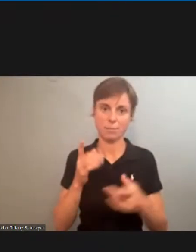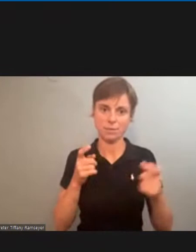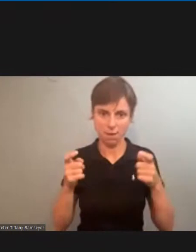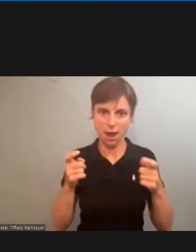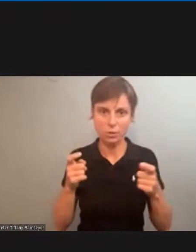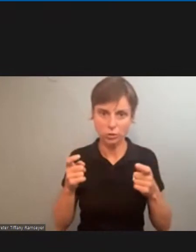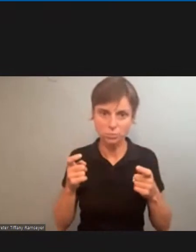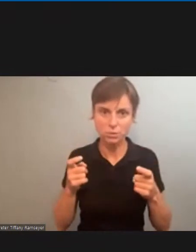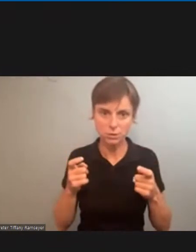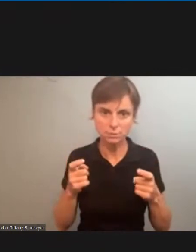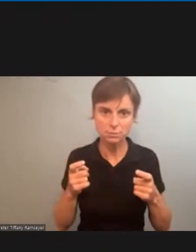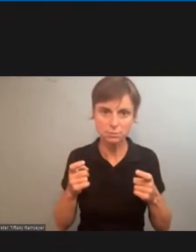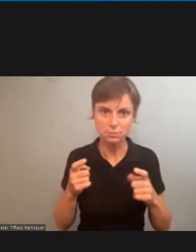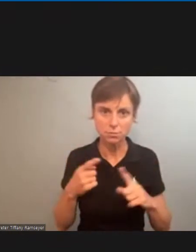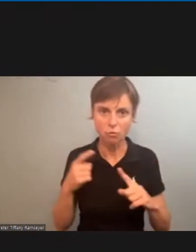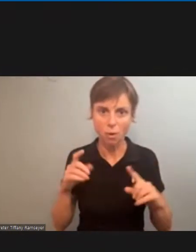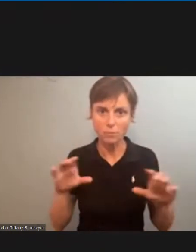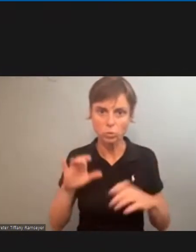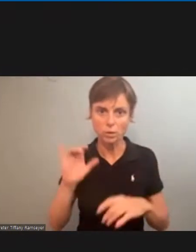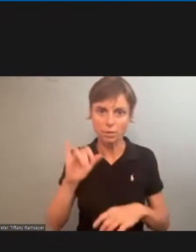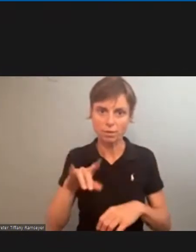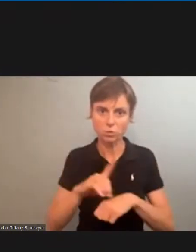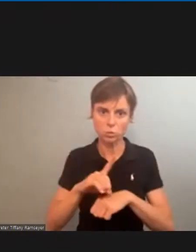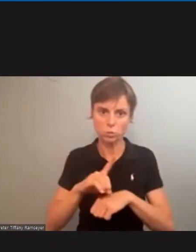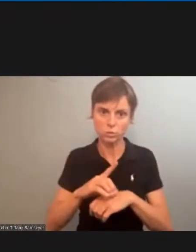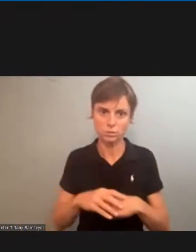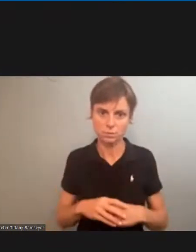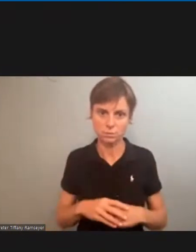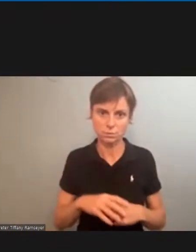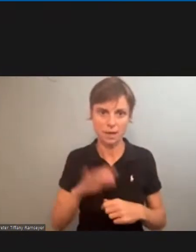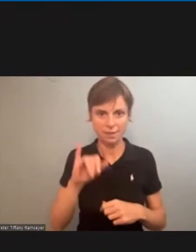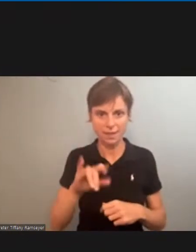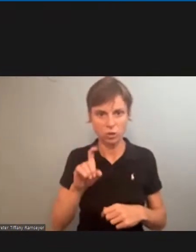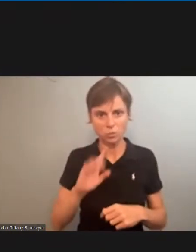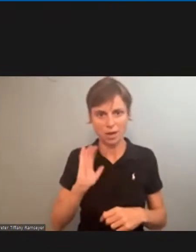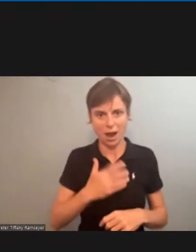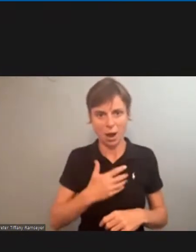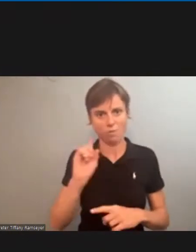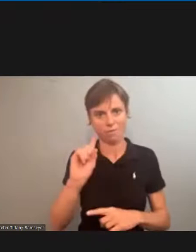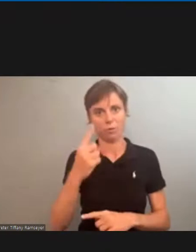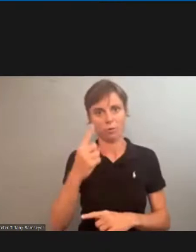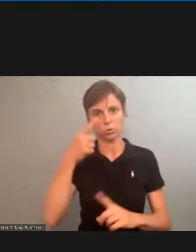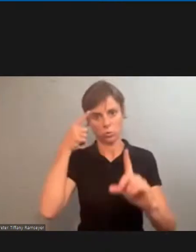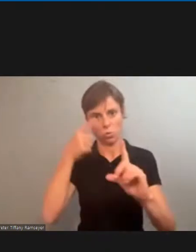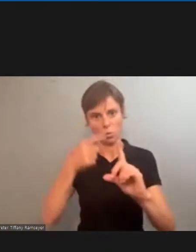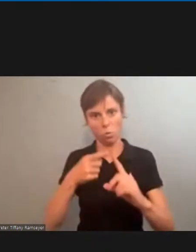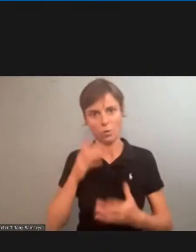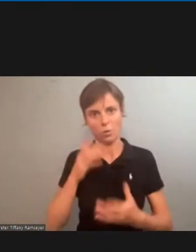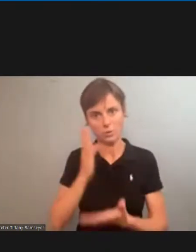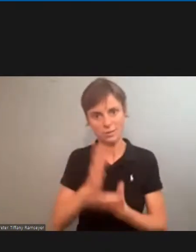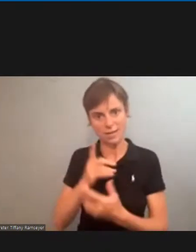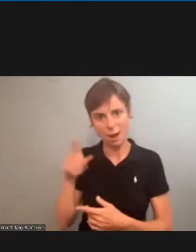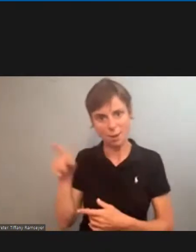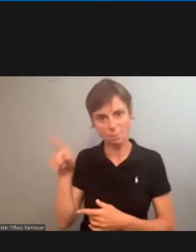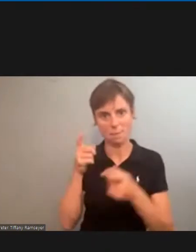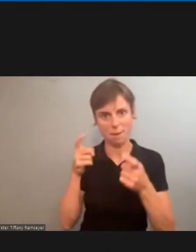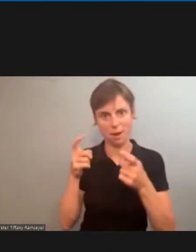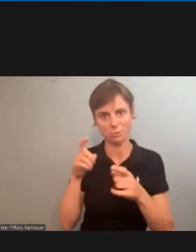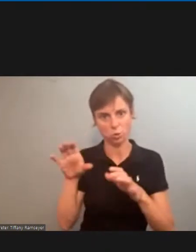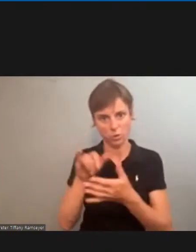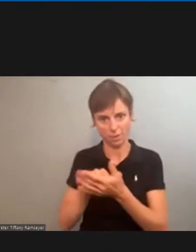from doing these duties. That should be our first goal is to stop them from doing it,